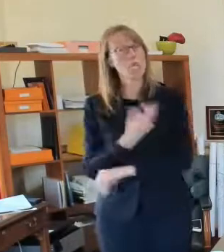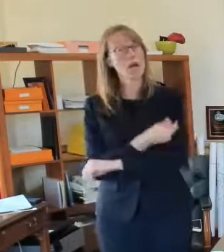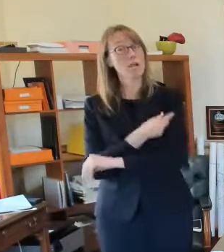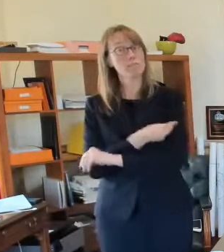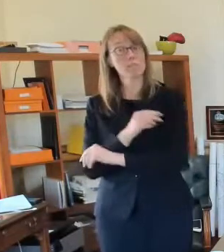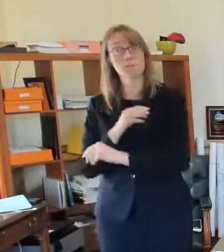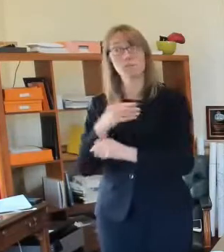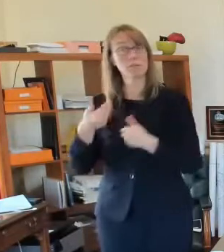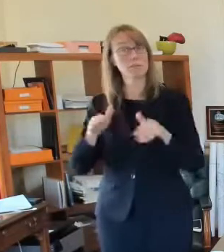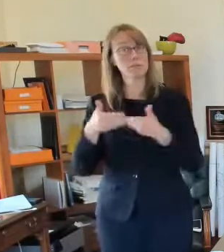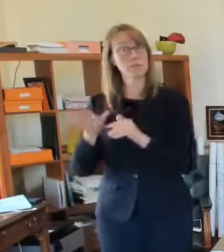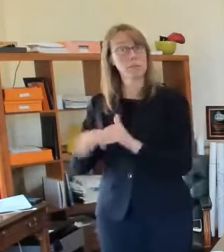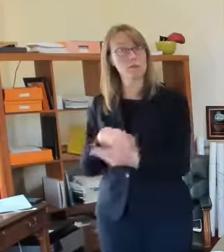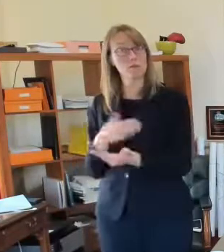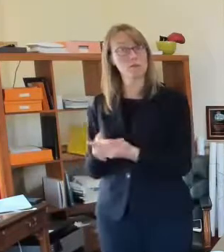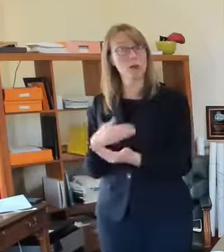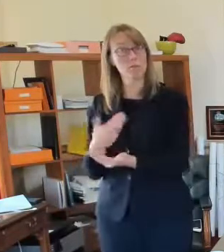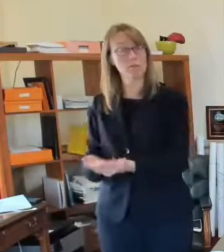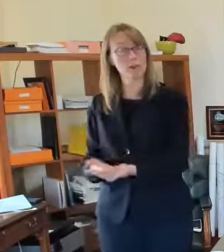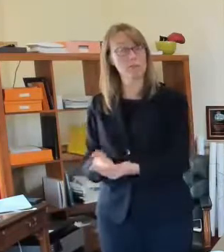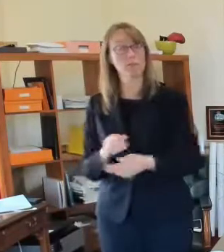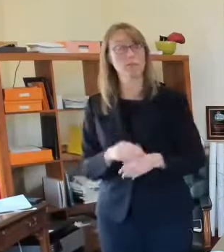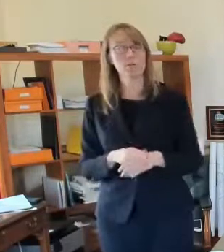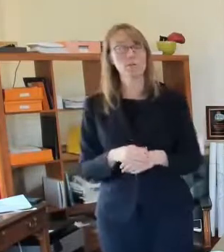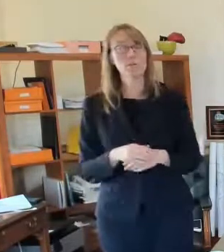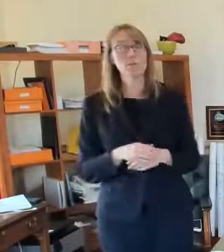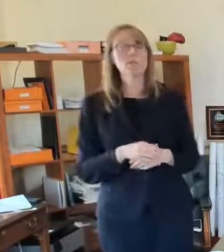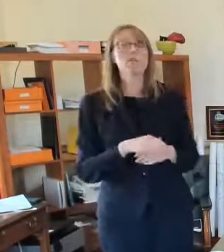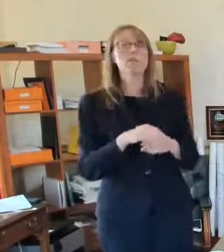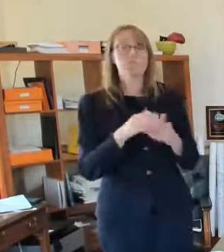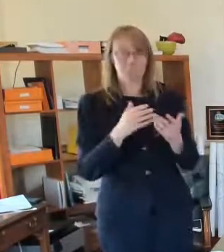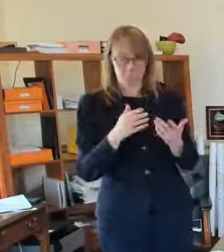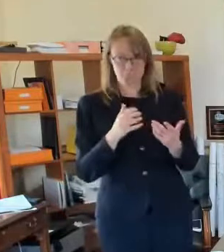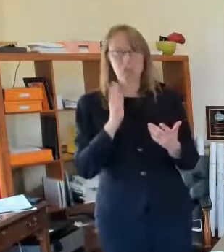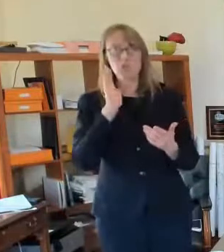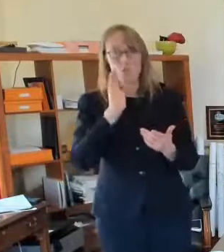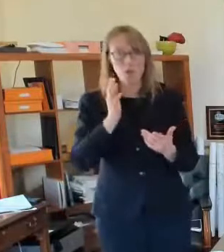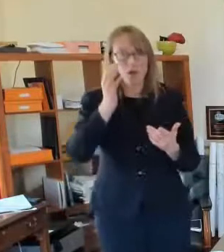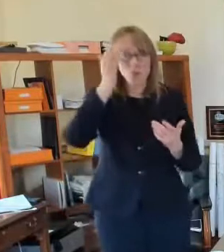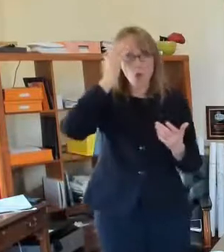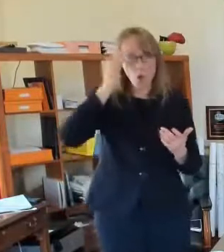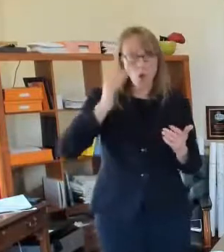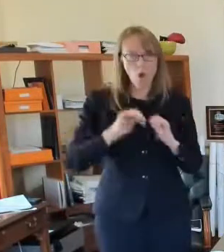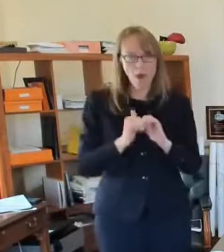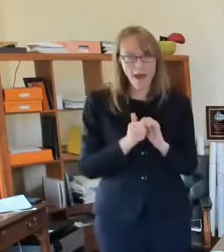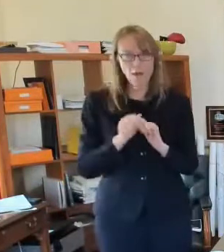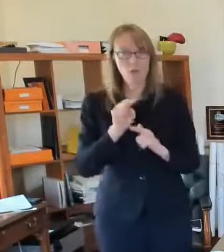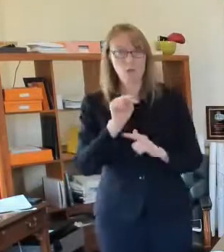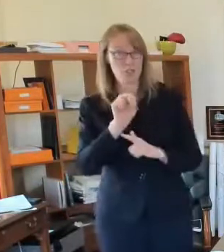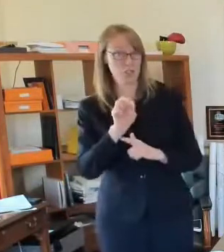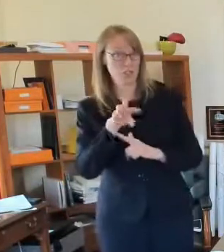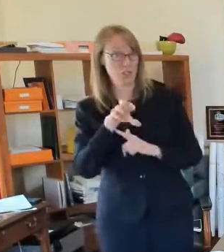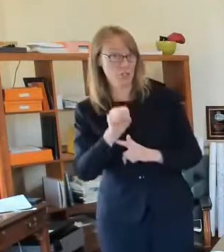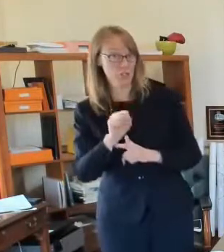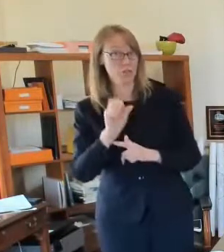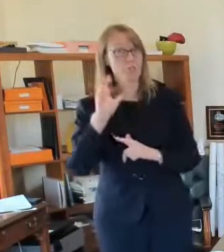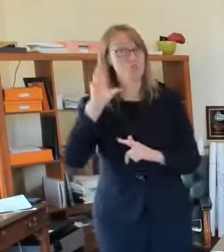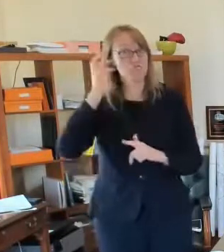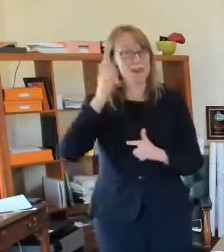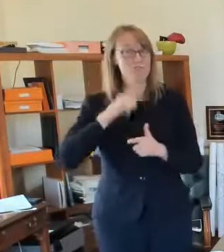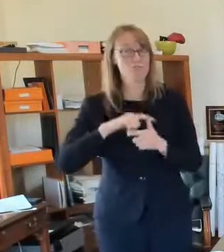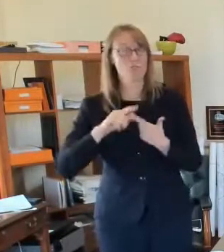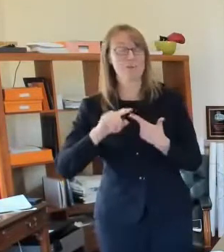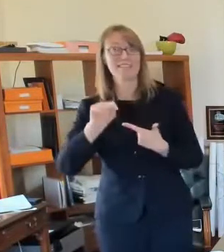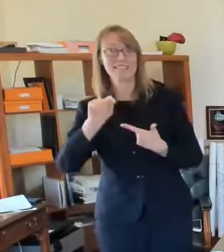media but also through regular newspaper through tv broadcast through radio broadcast i was on a call